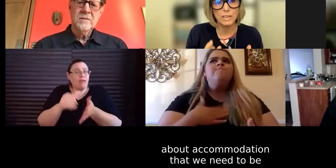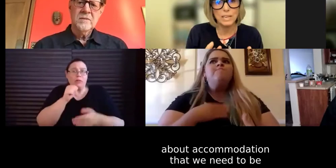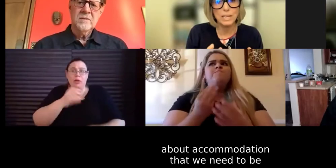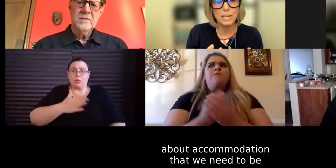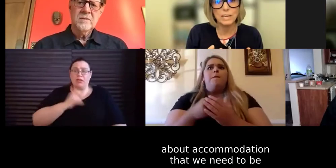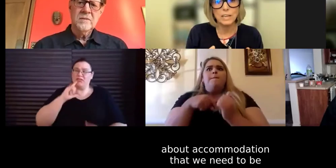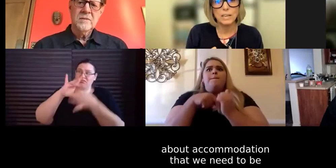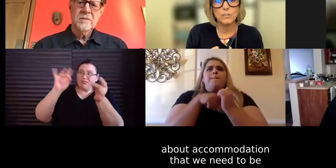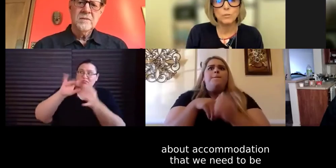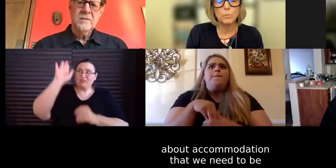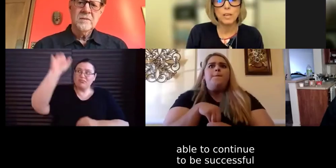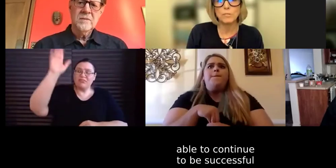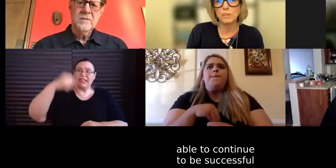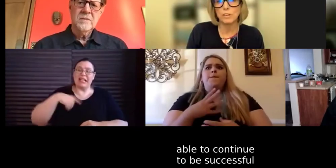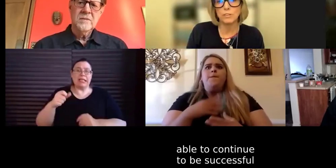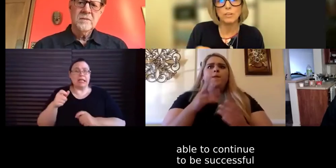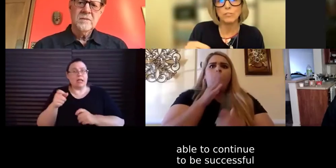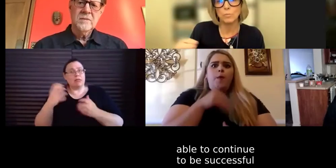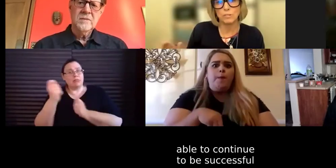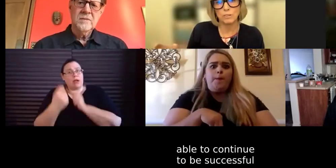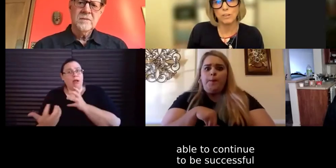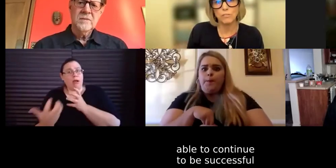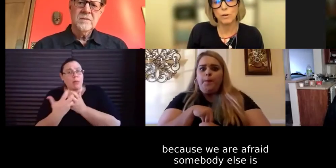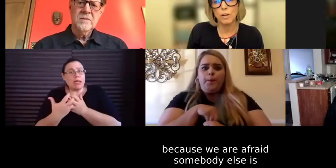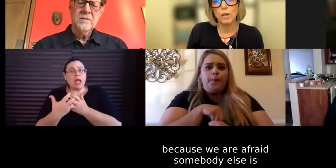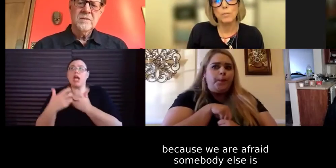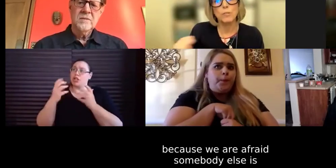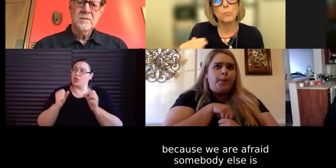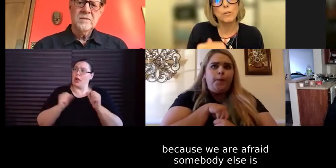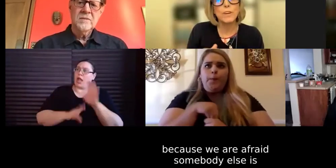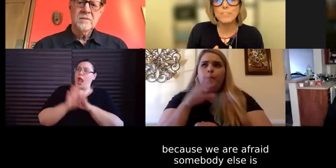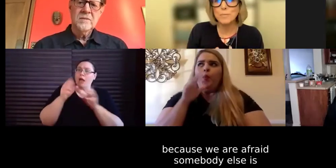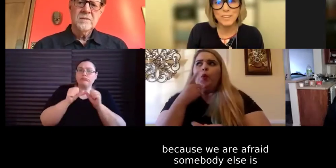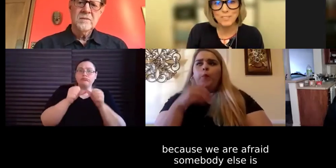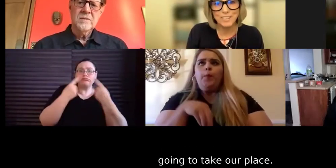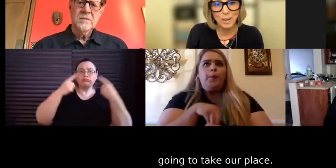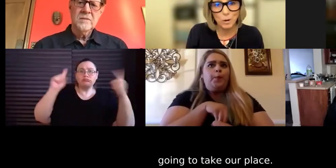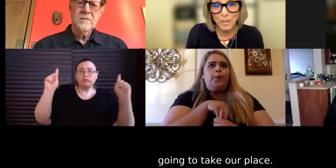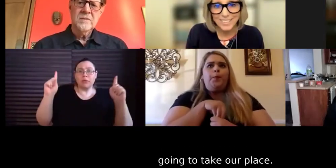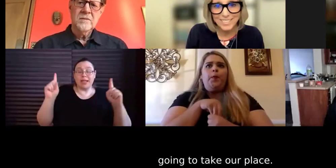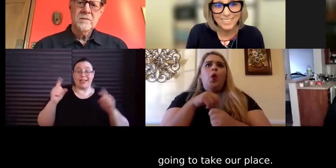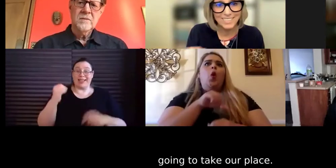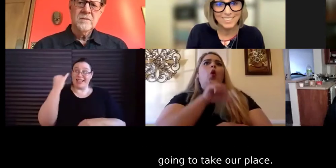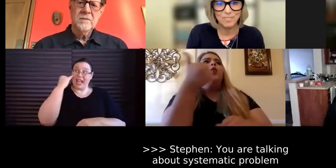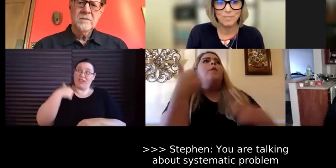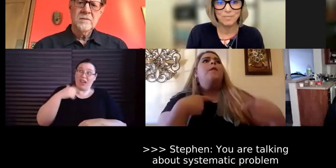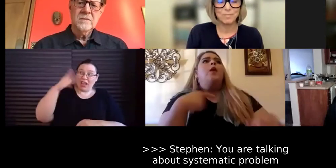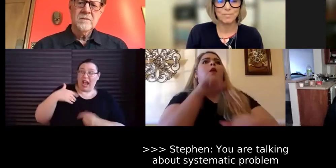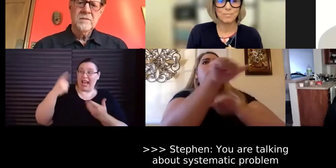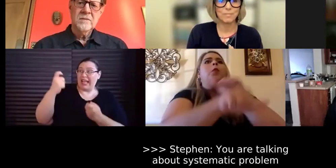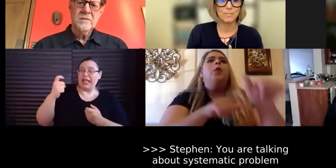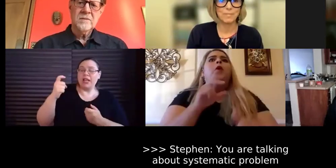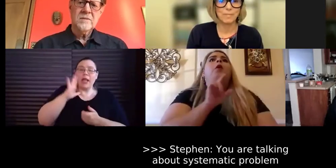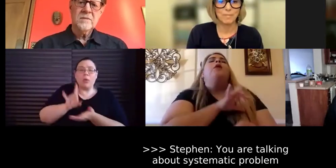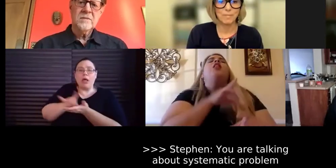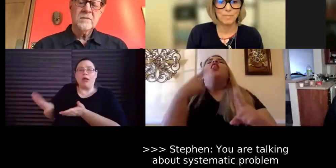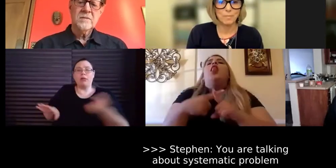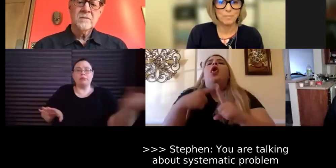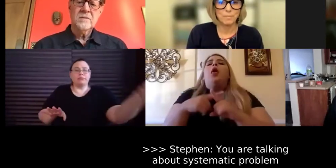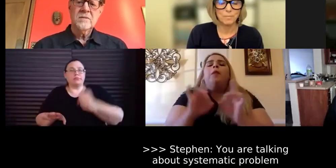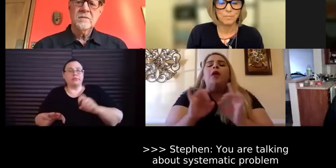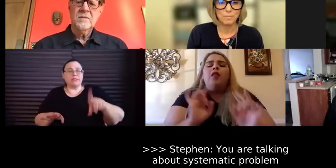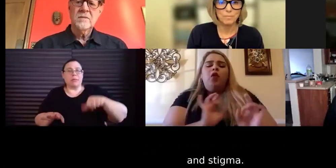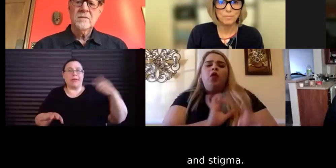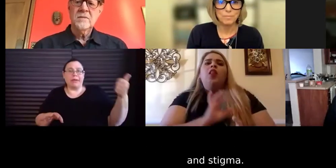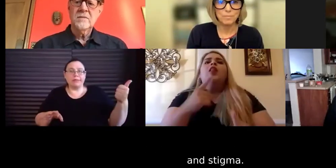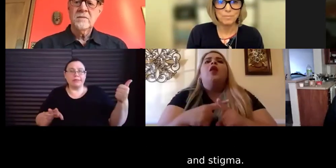that we need to be able to continue to be successful, because we're afraid somebody else can take our place. So you talked about, you know,